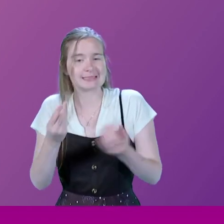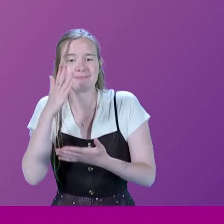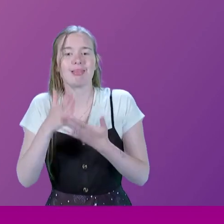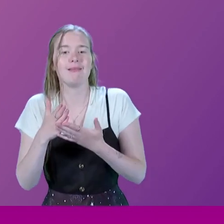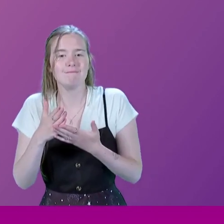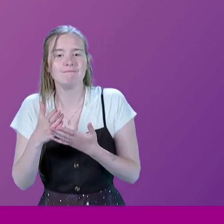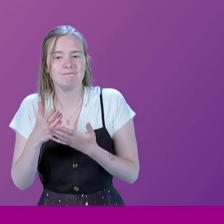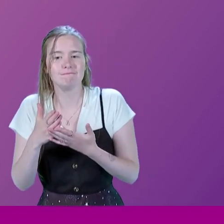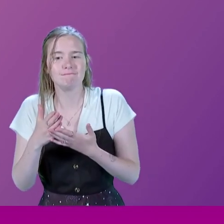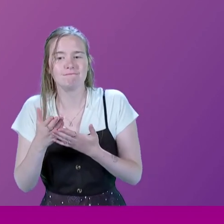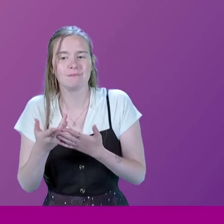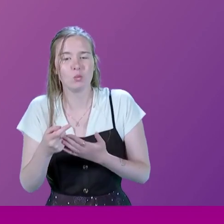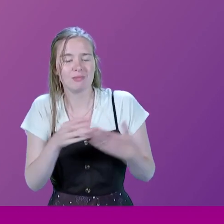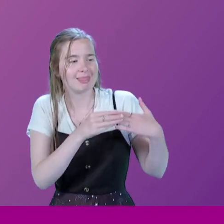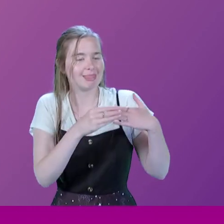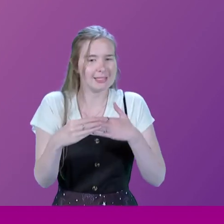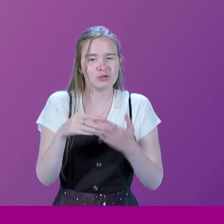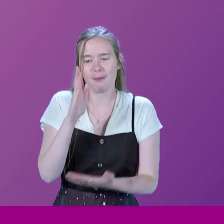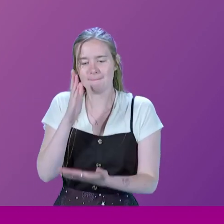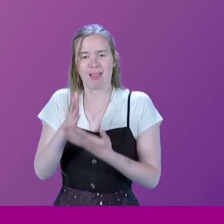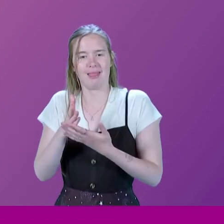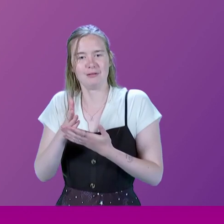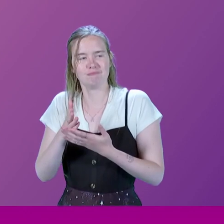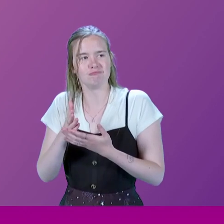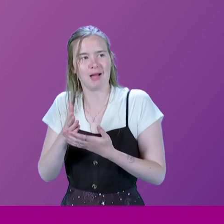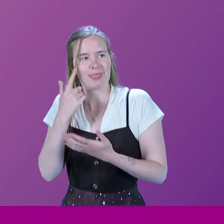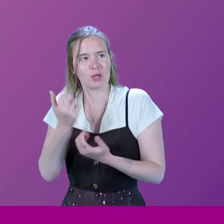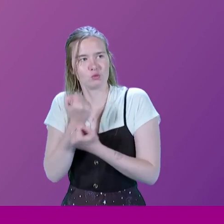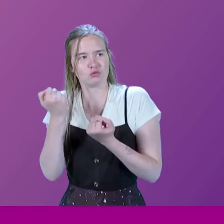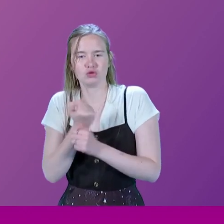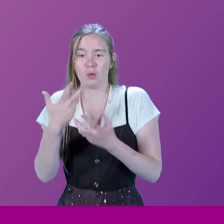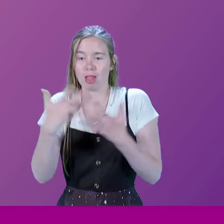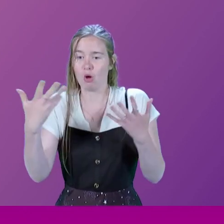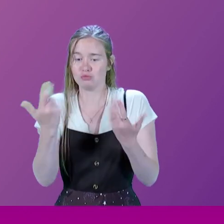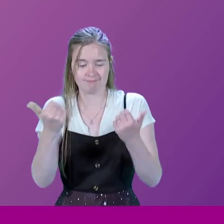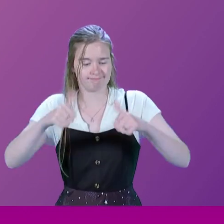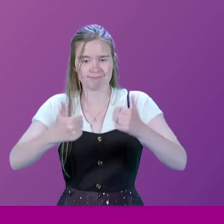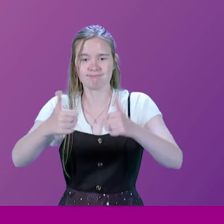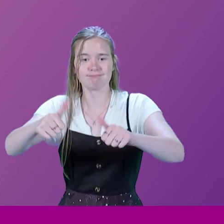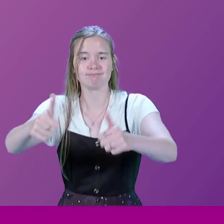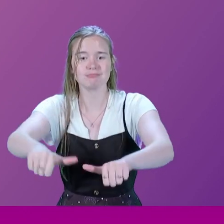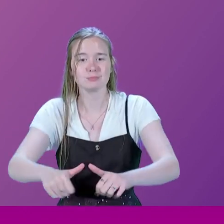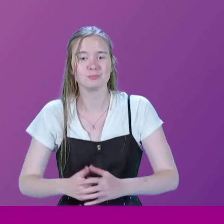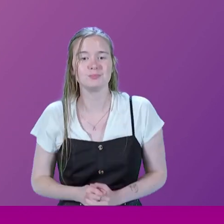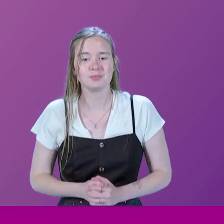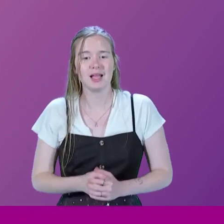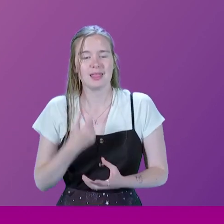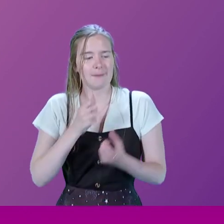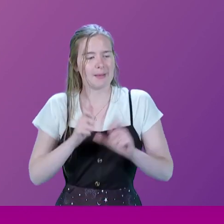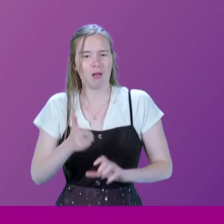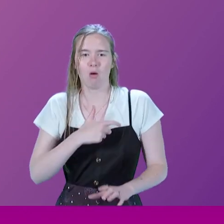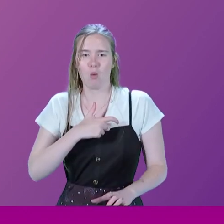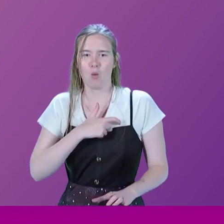you know, leadership and belief, I think, would do a lot to resolve the situation. People are so timid.